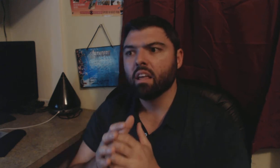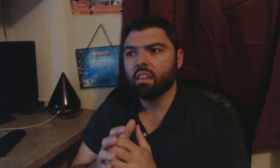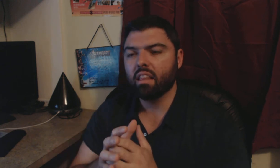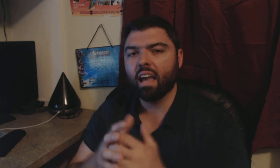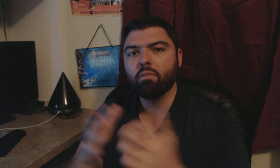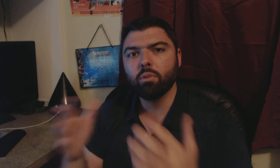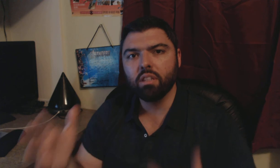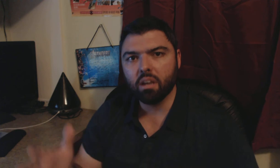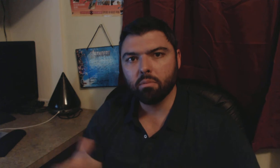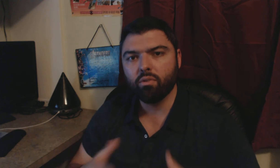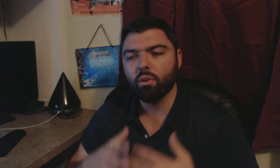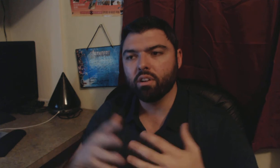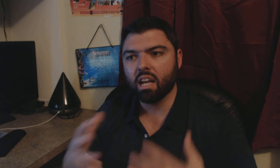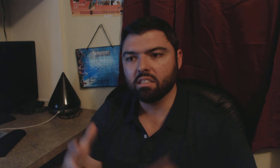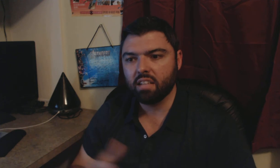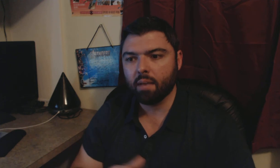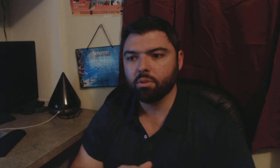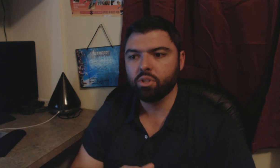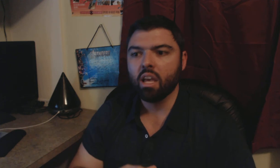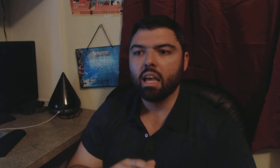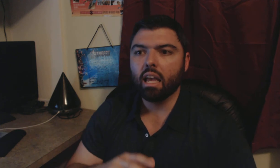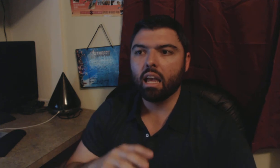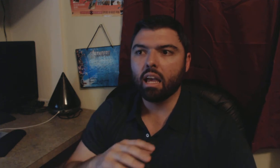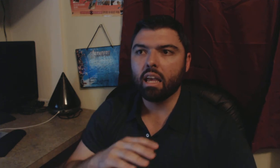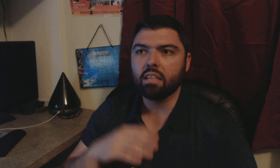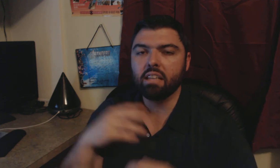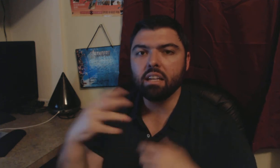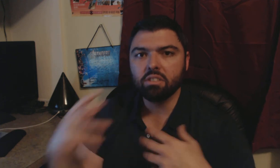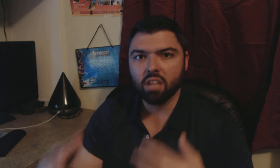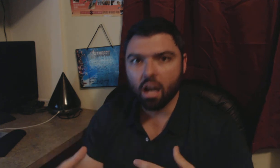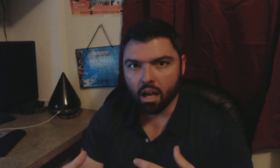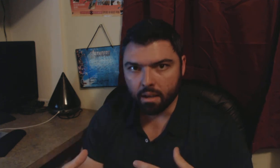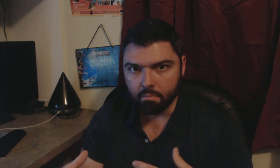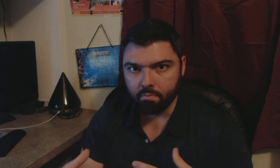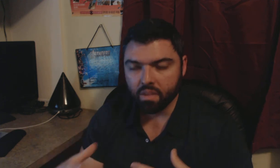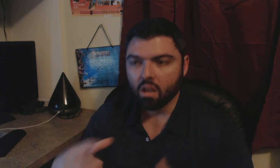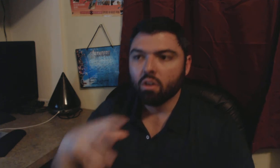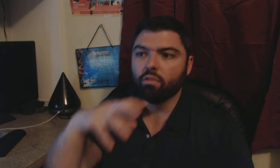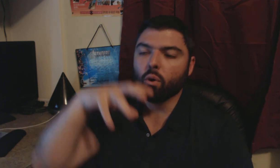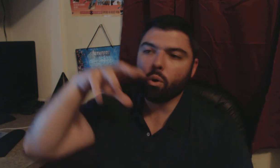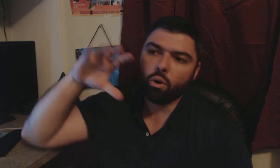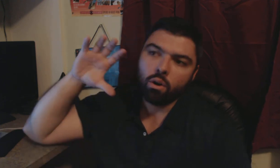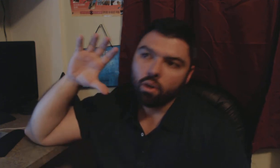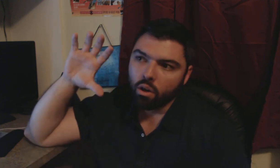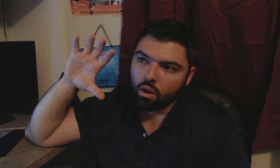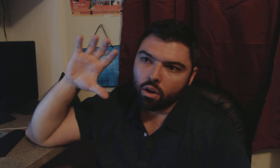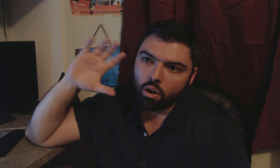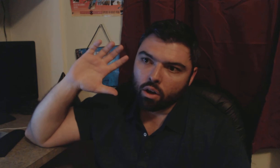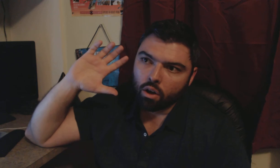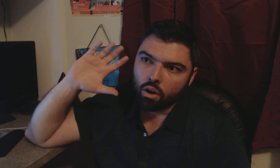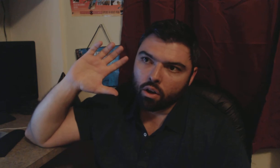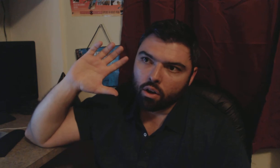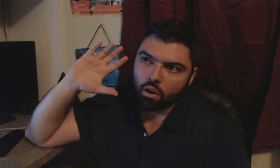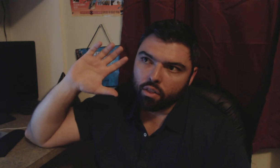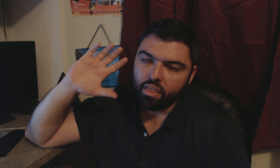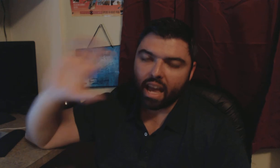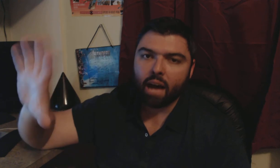that they haven't really done before they're not established it takes time for the